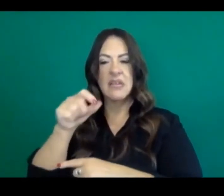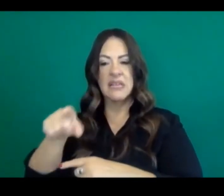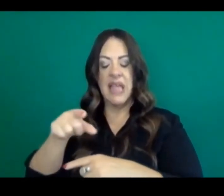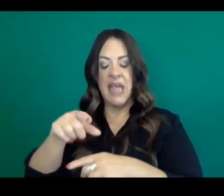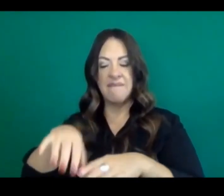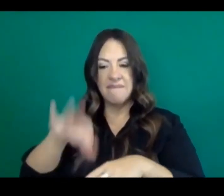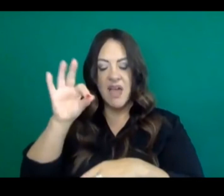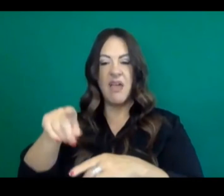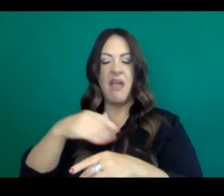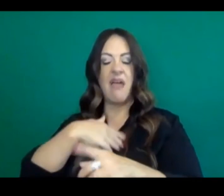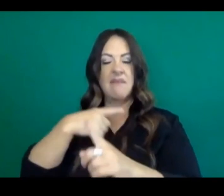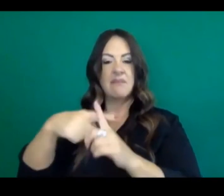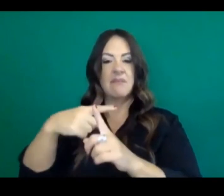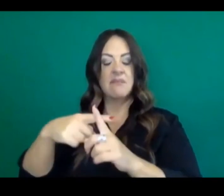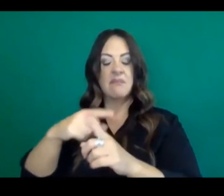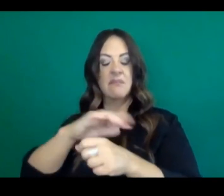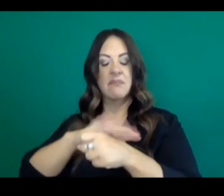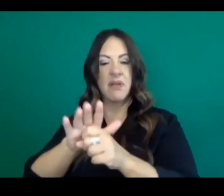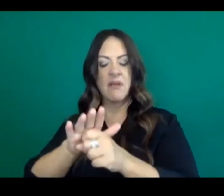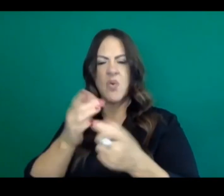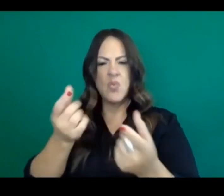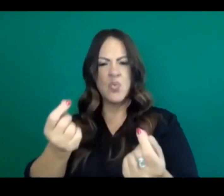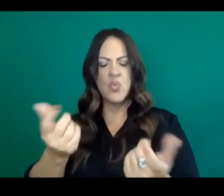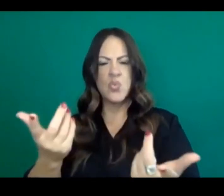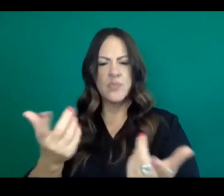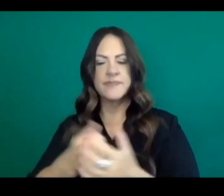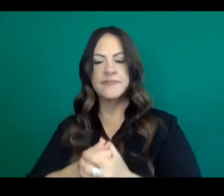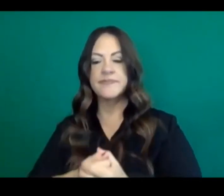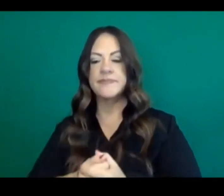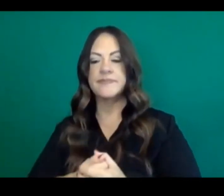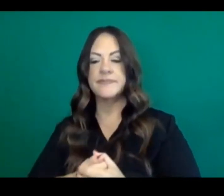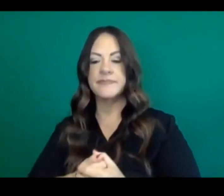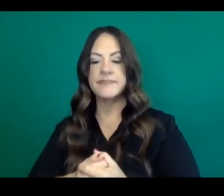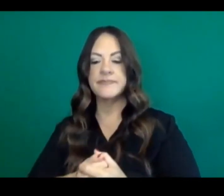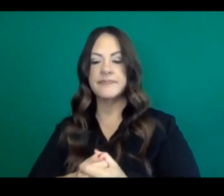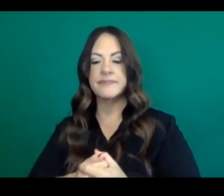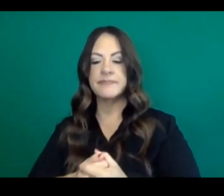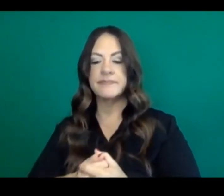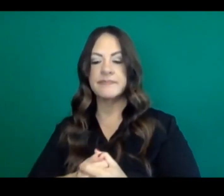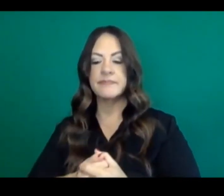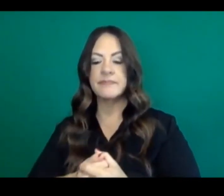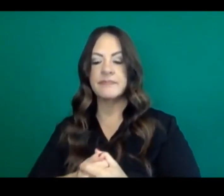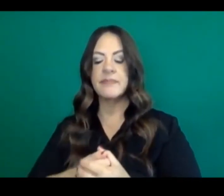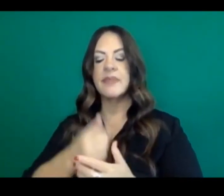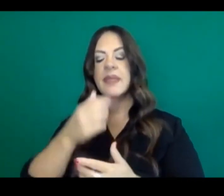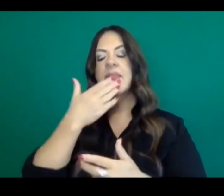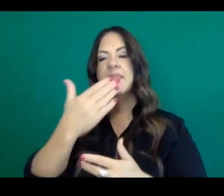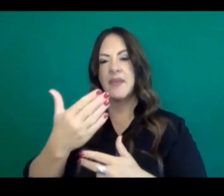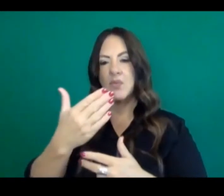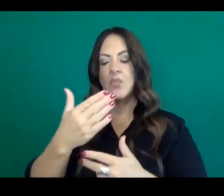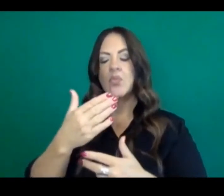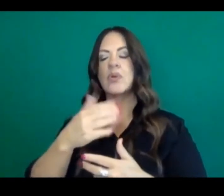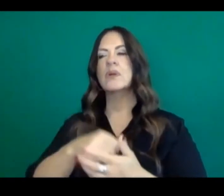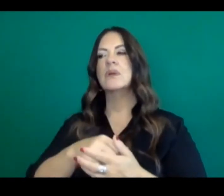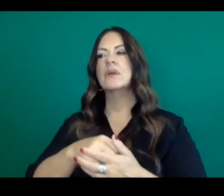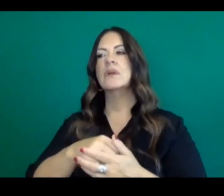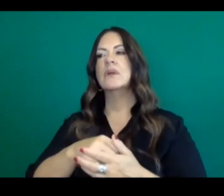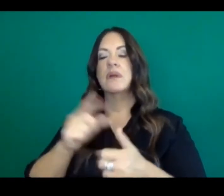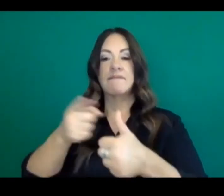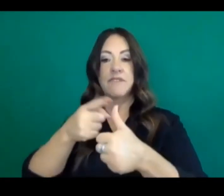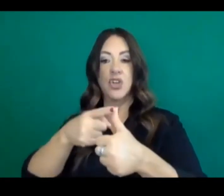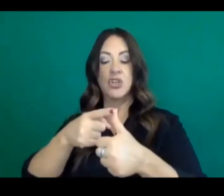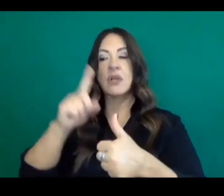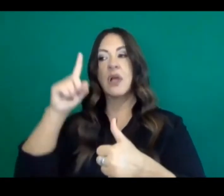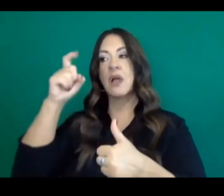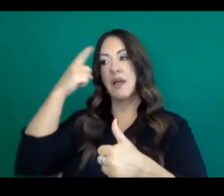I'll try to answer them as well as I can, uh, regarding your first and the, the governor, governor uses, uh, the word